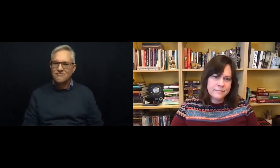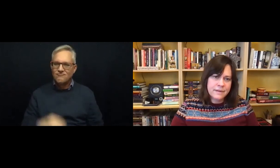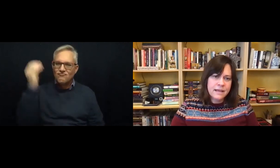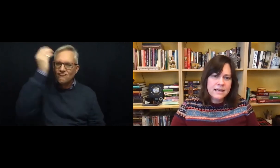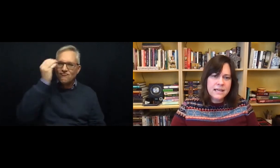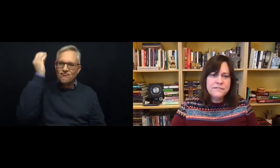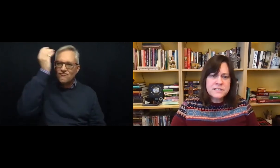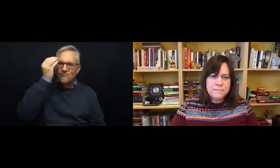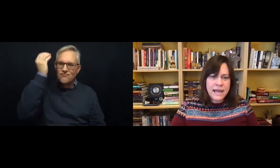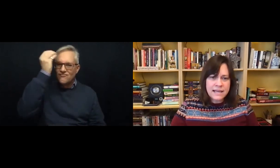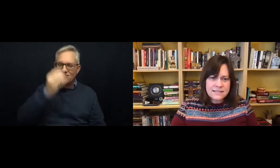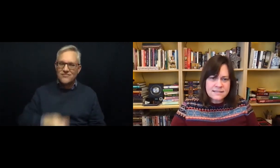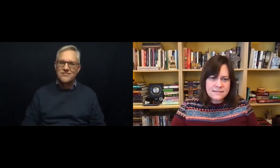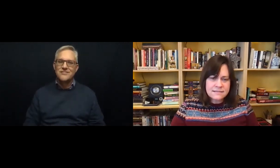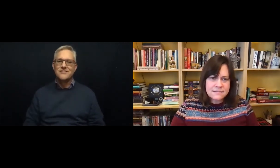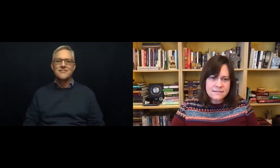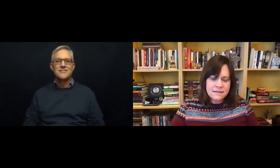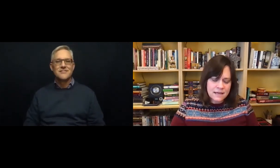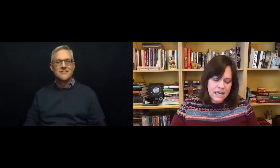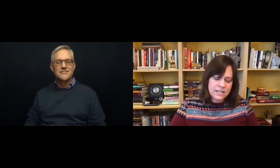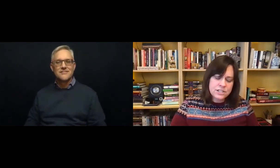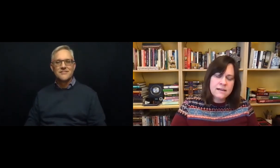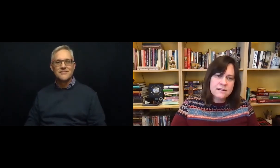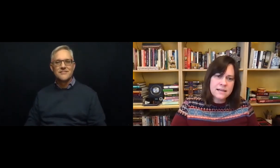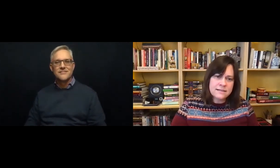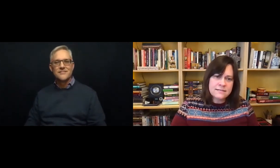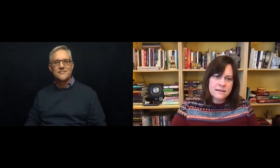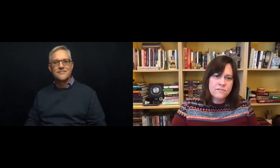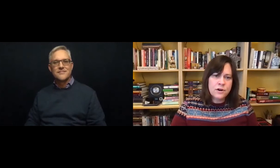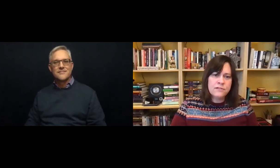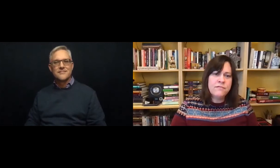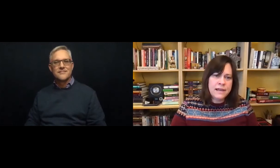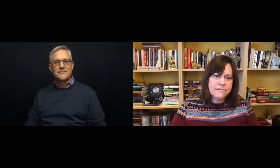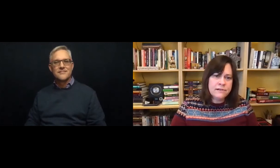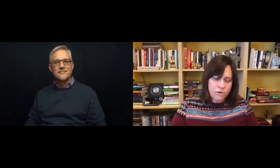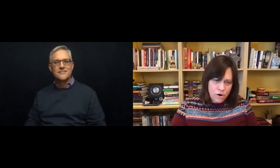give space and gentleness for your faith faith to grow